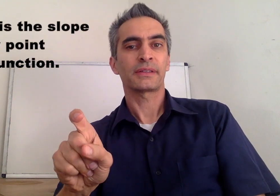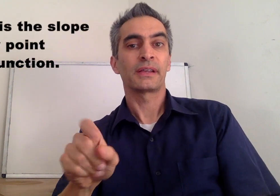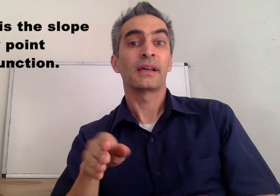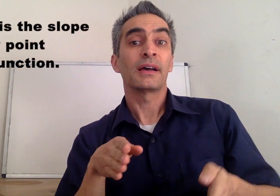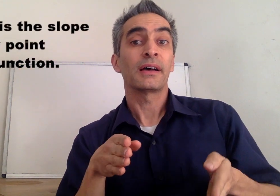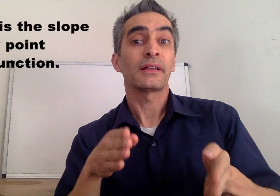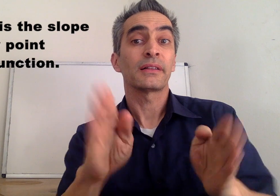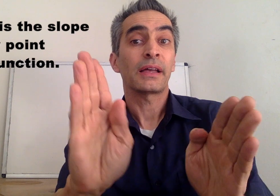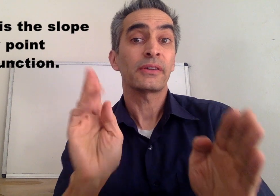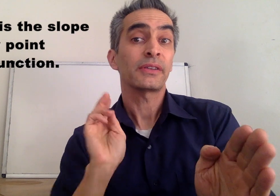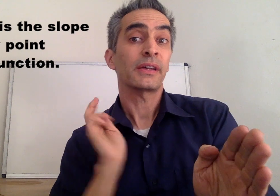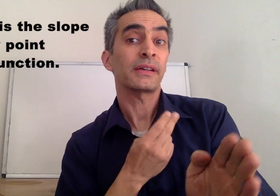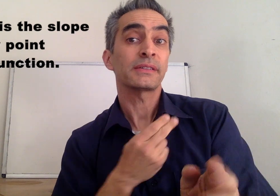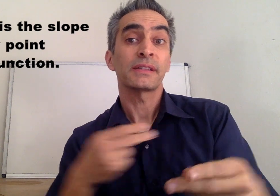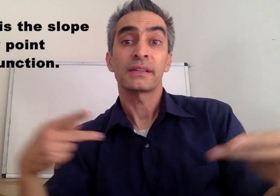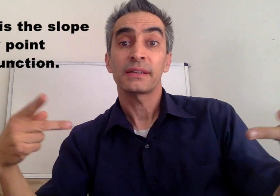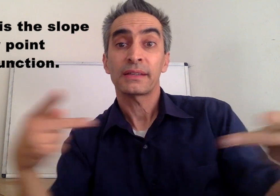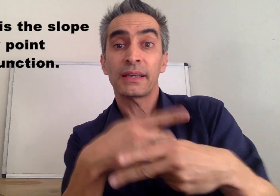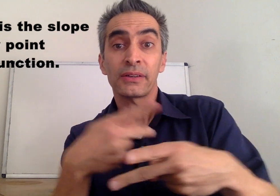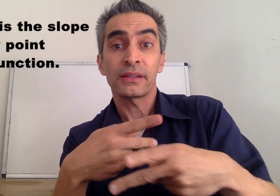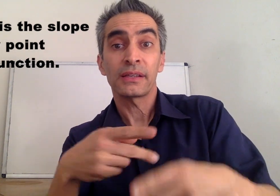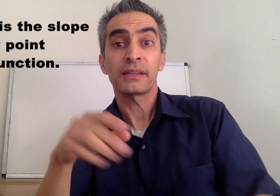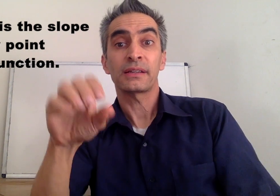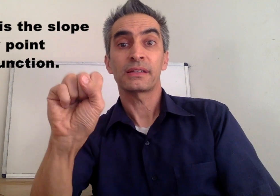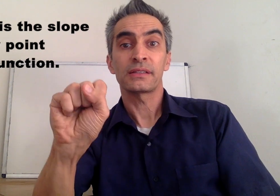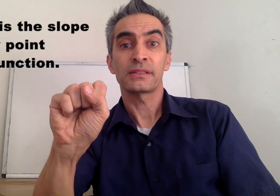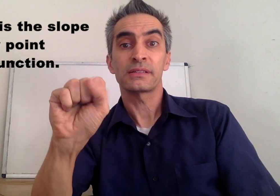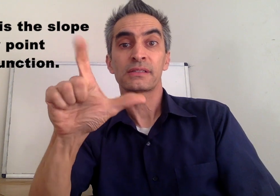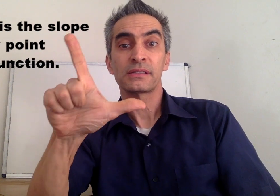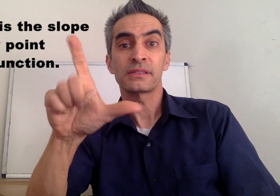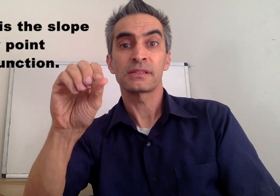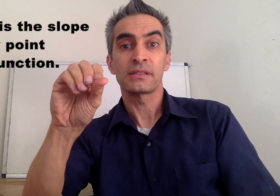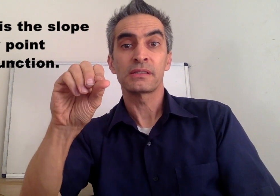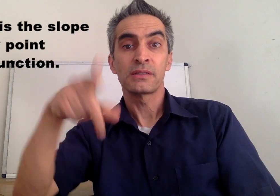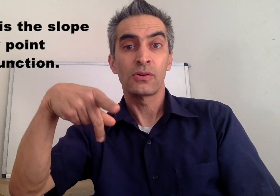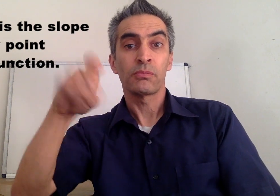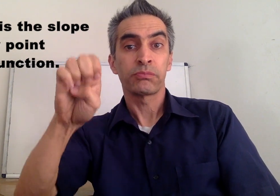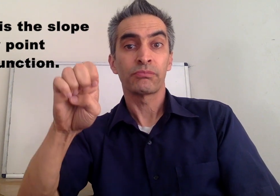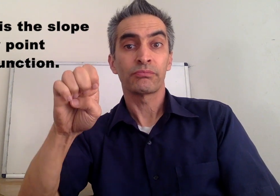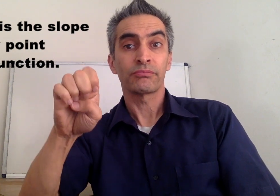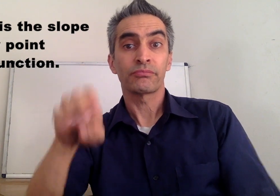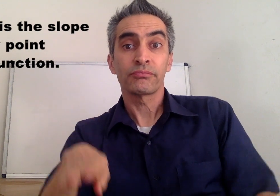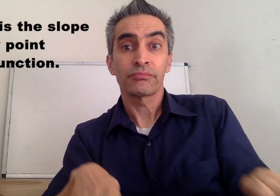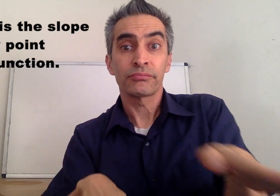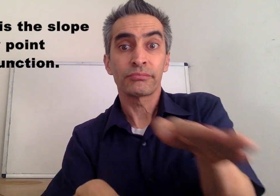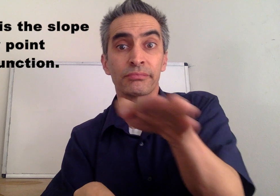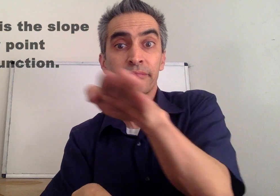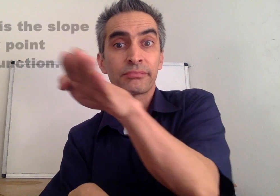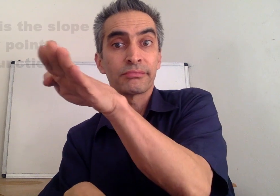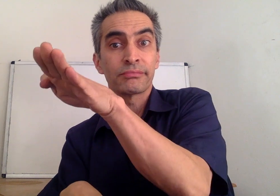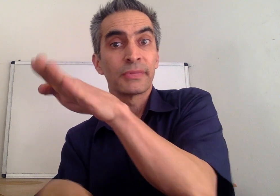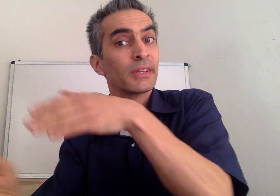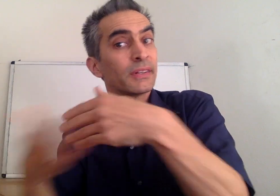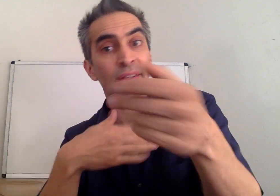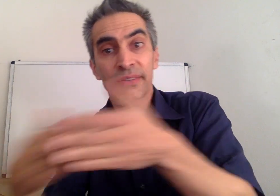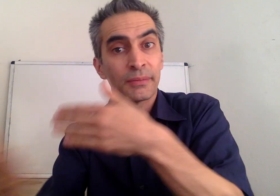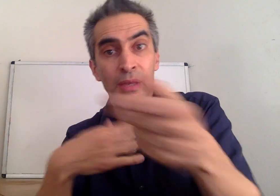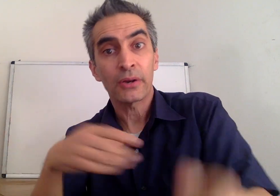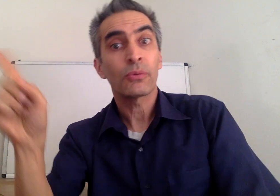allows us to calculate the slope of any